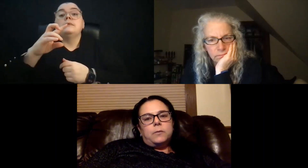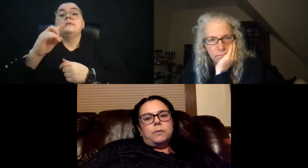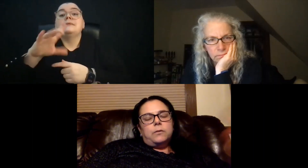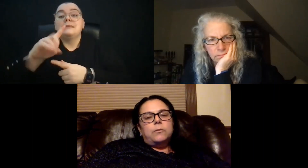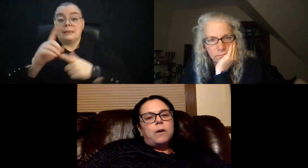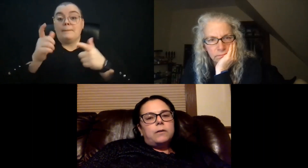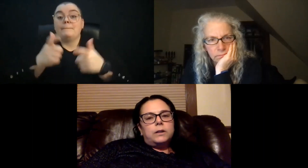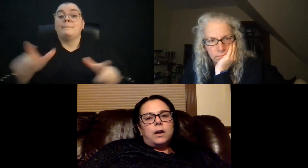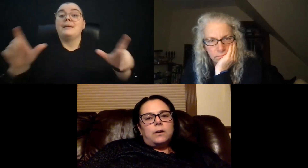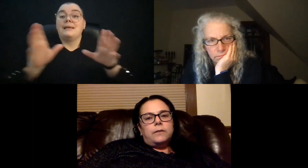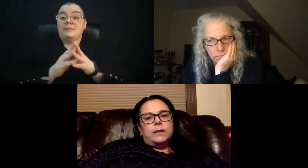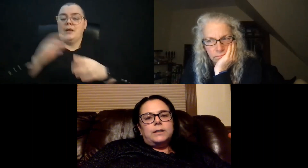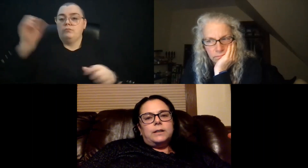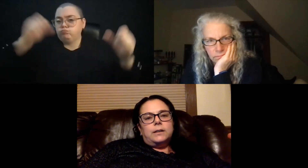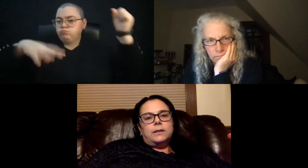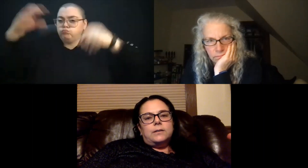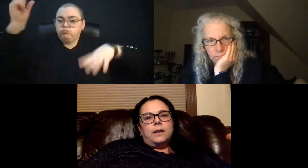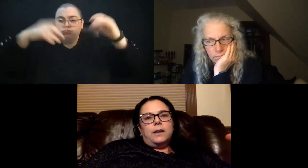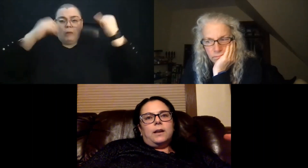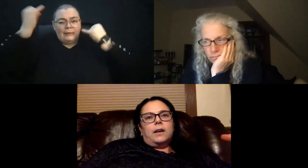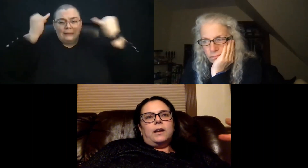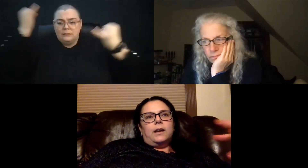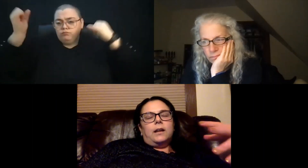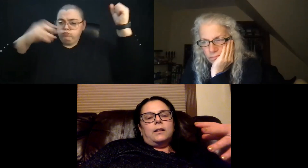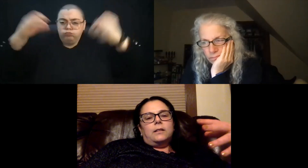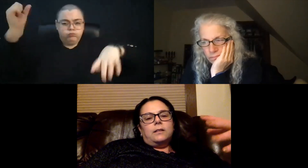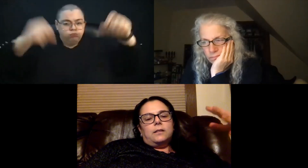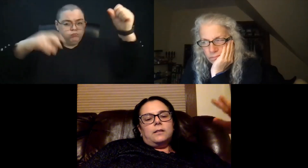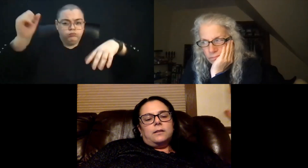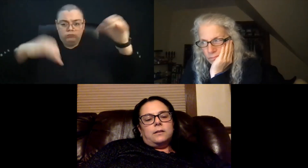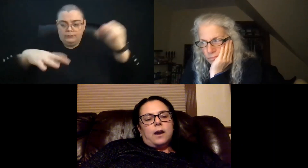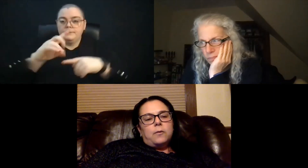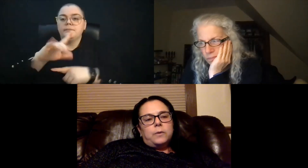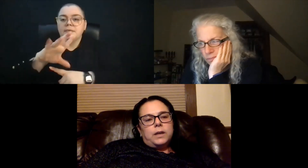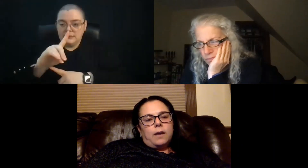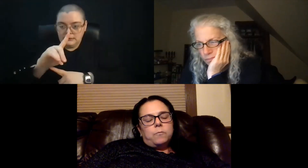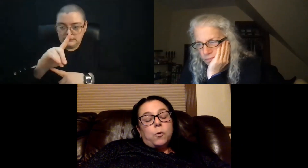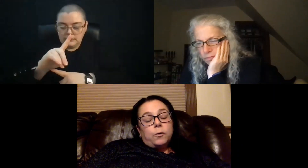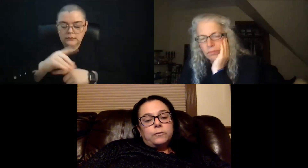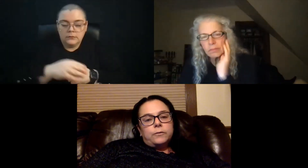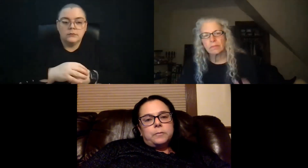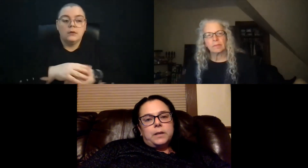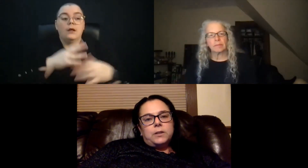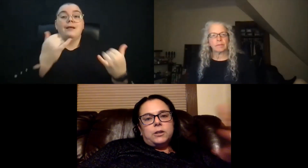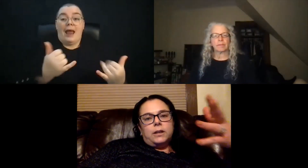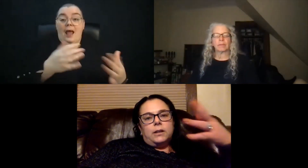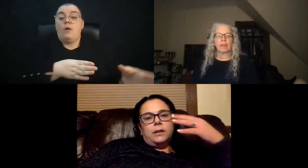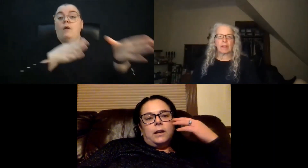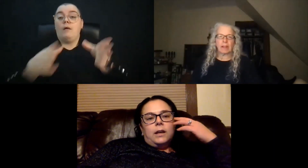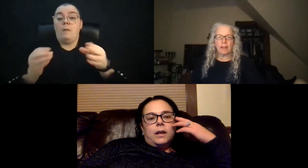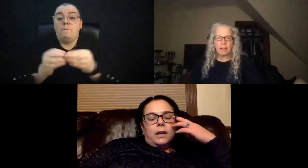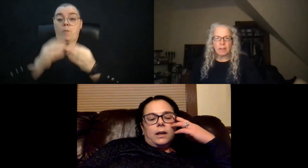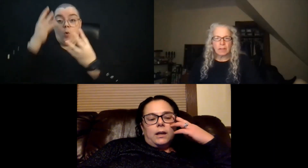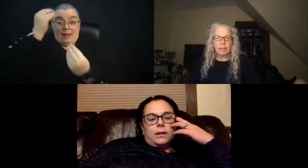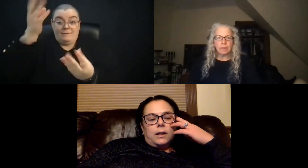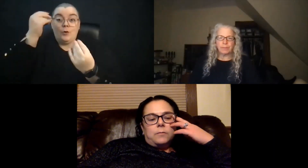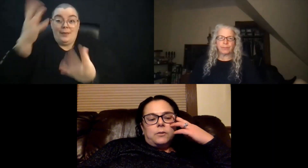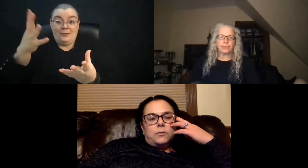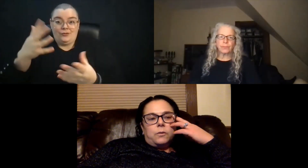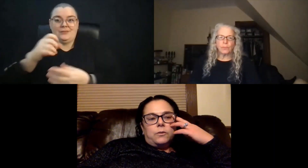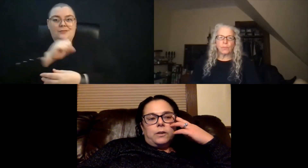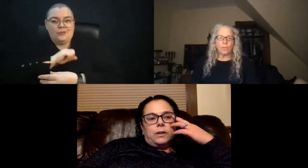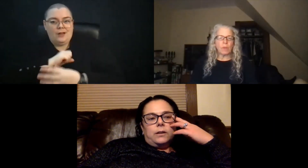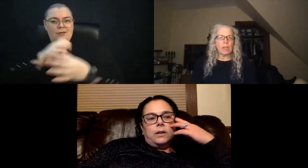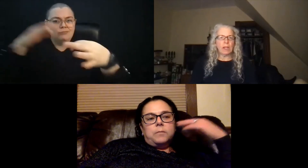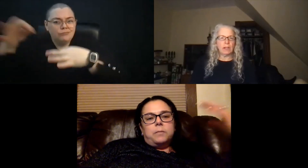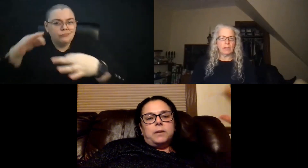meeting where we threw out a lot of ideas. And now we have more information. And I'm